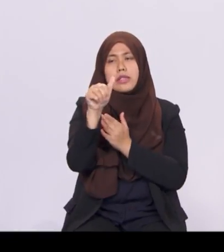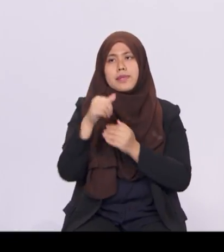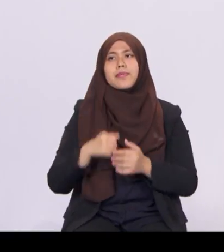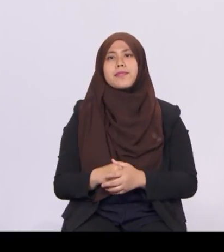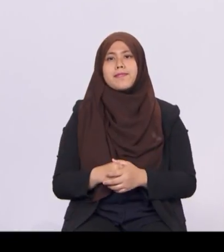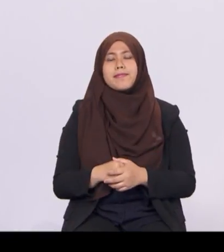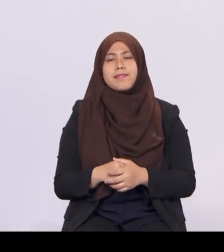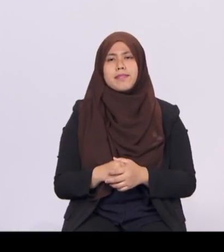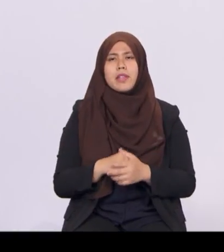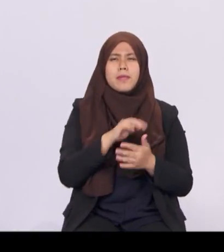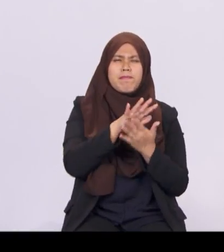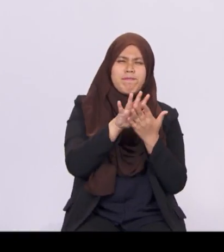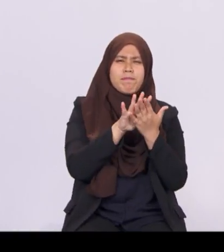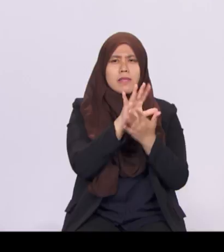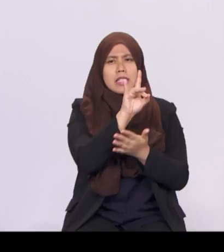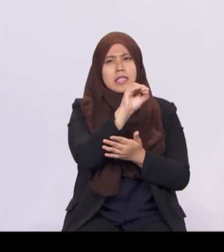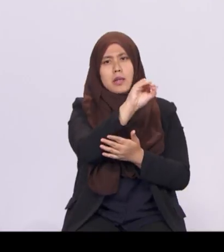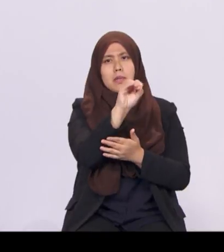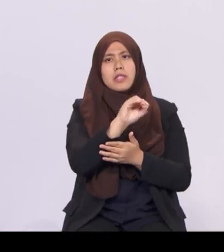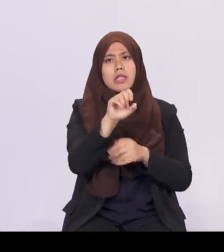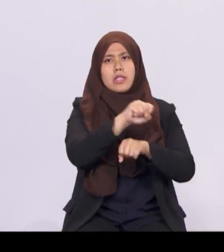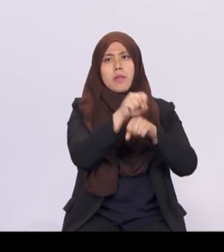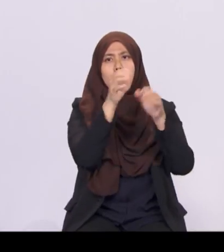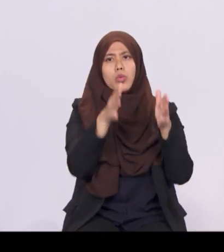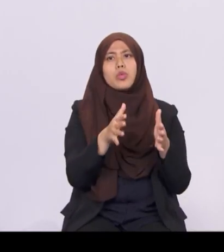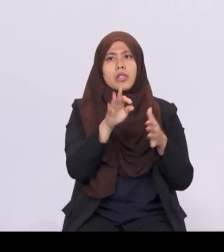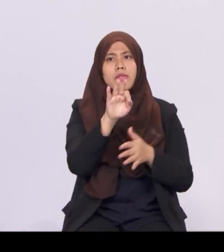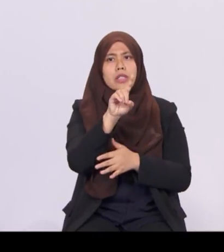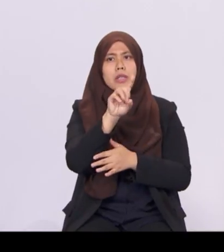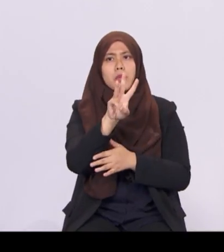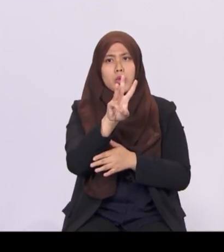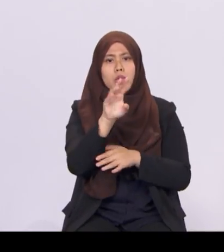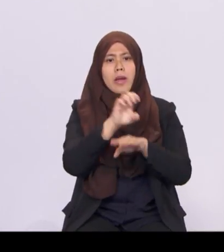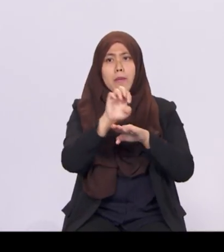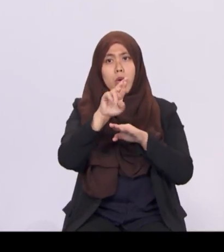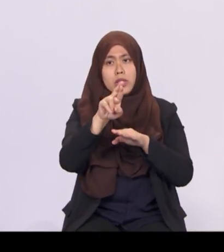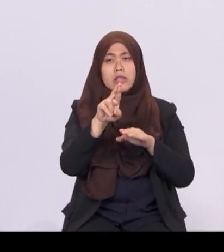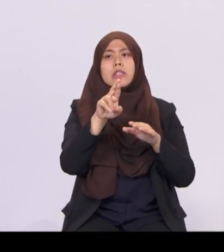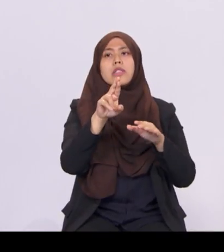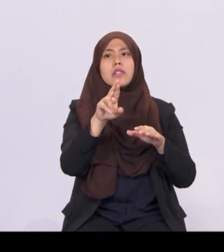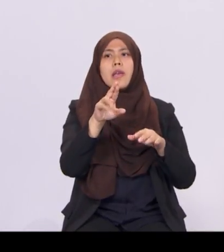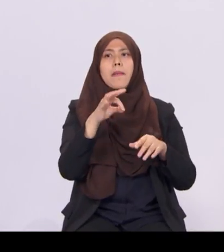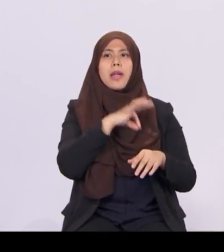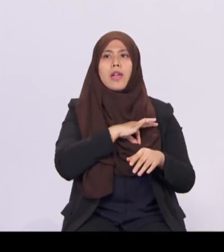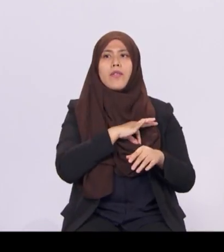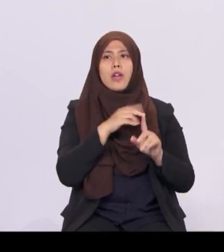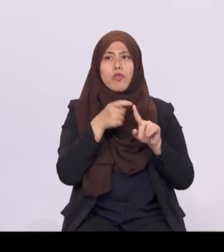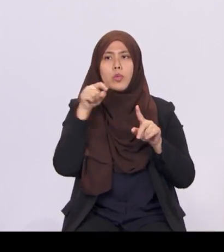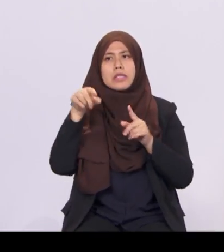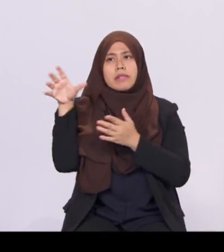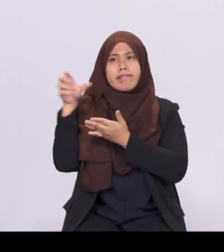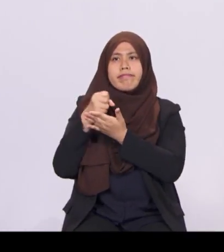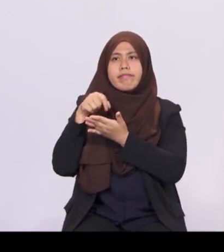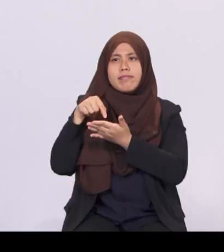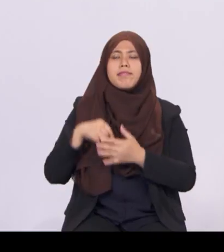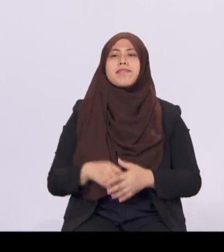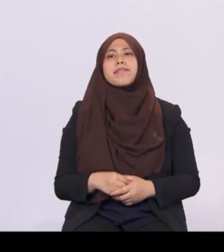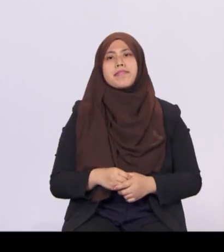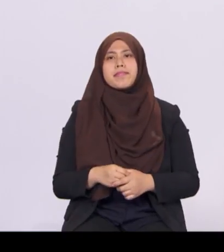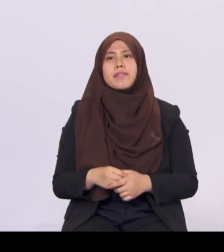About 80 per cent of Singaporean FDW employers benefit from this concession. We